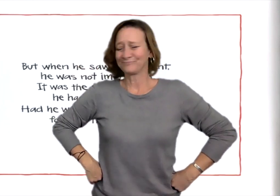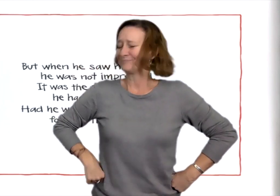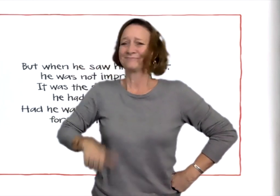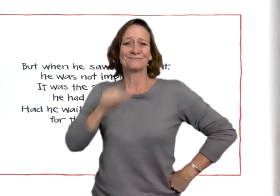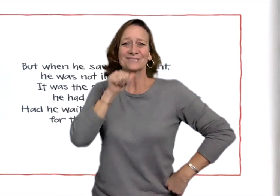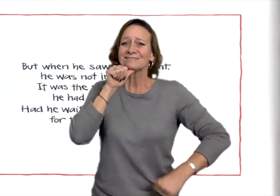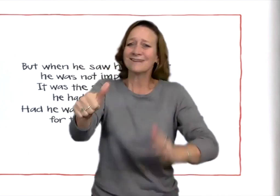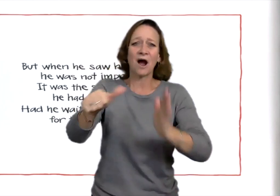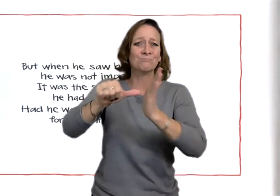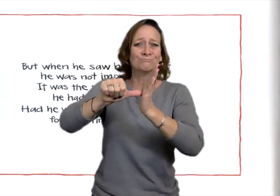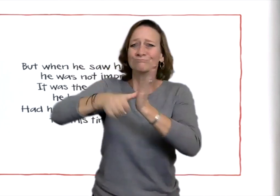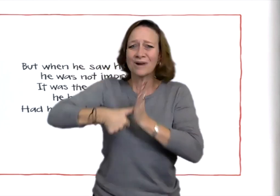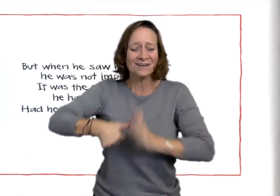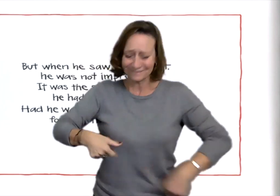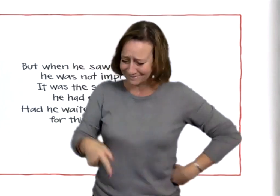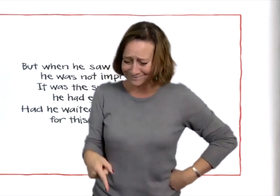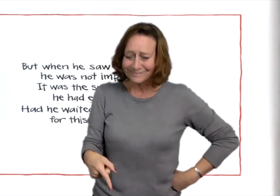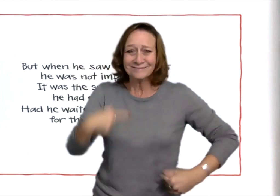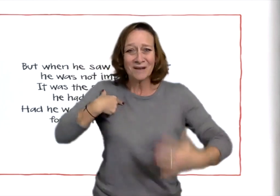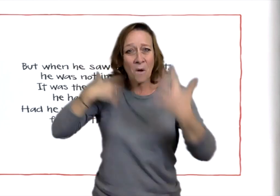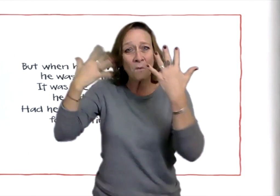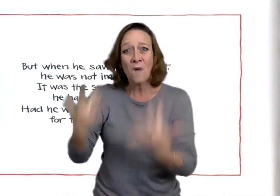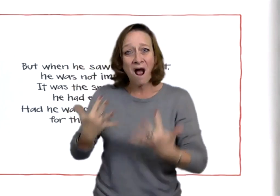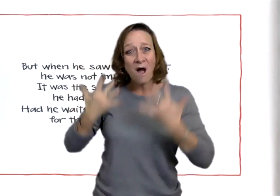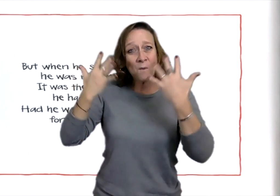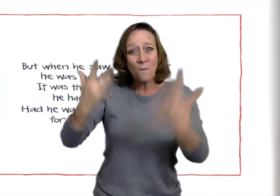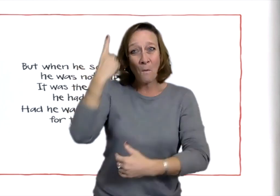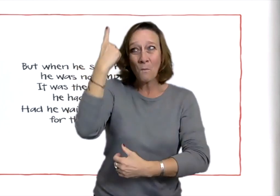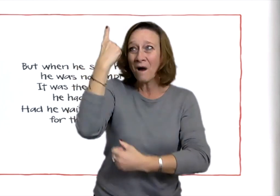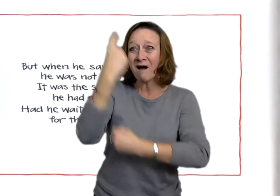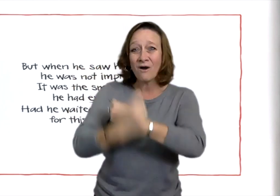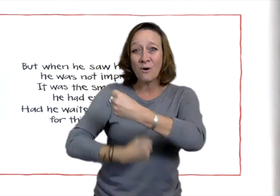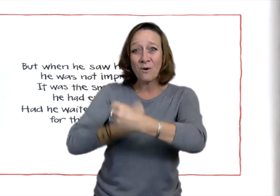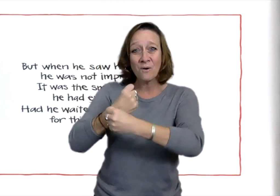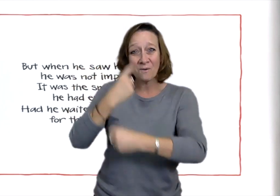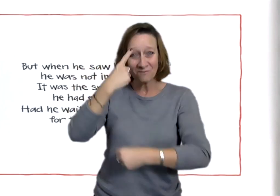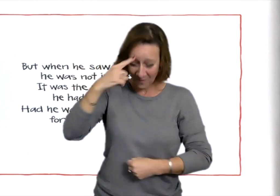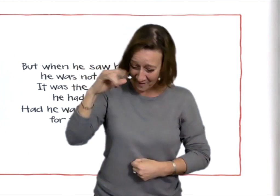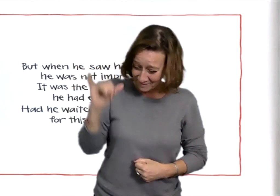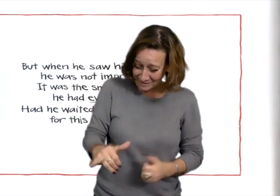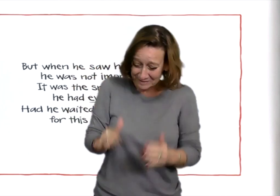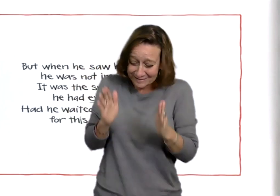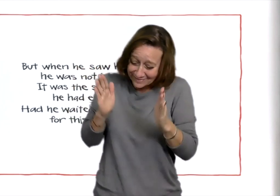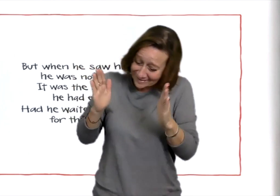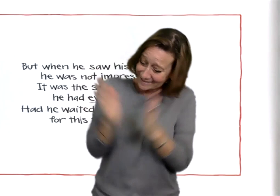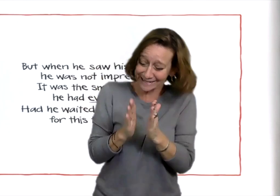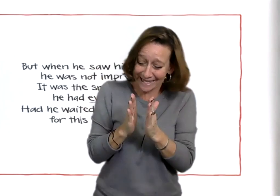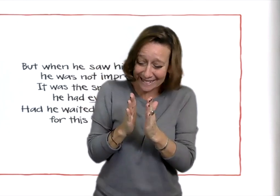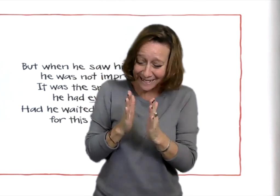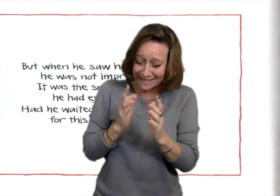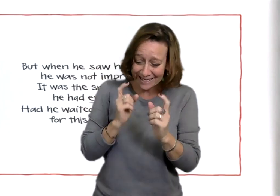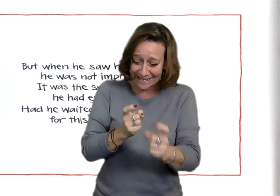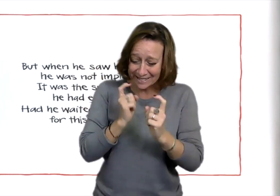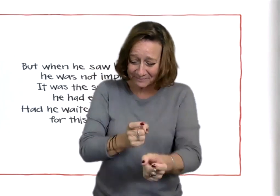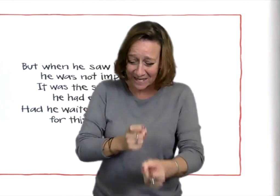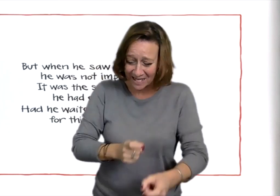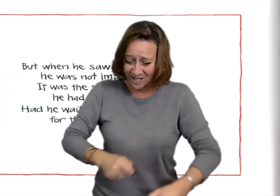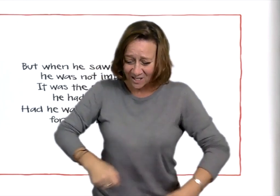He was not impressed. Had he waited the whole year for this tiny gift?